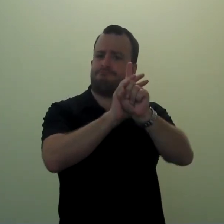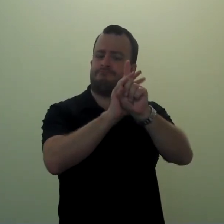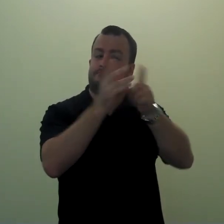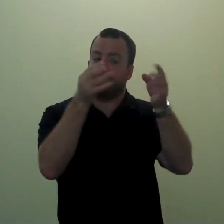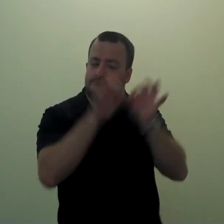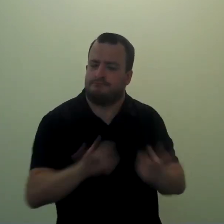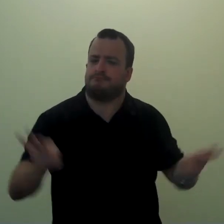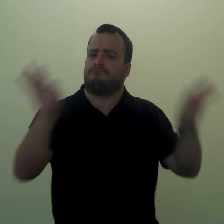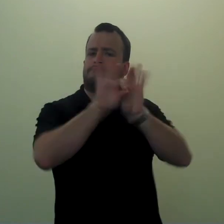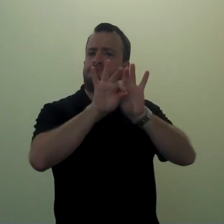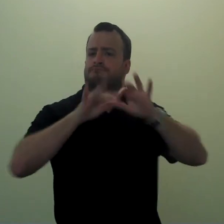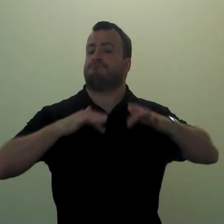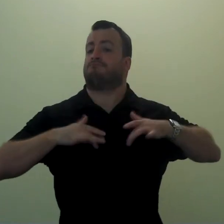DOS's 20-year history.